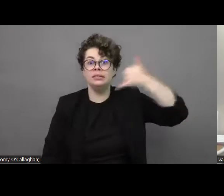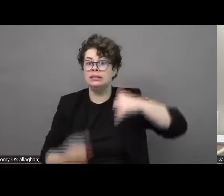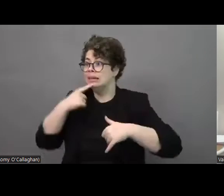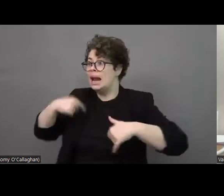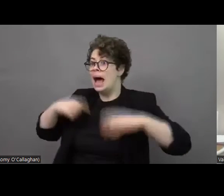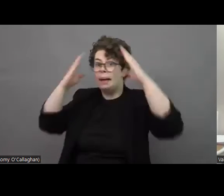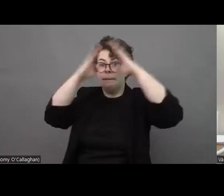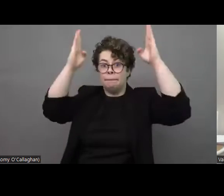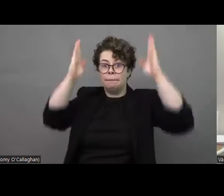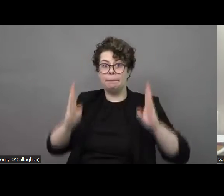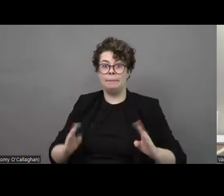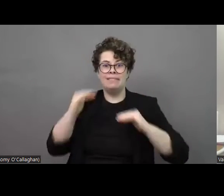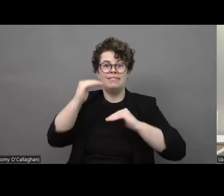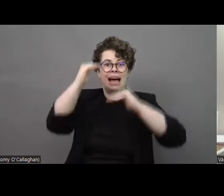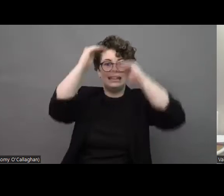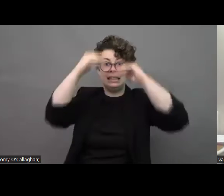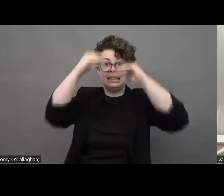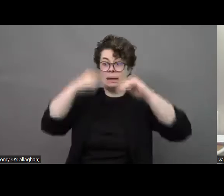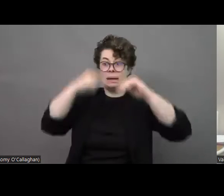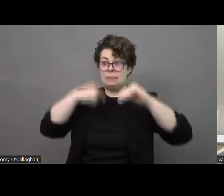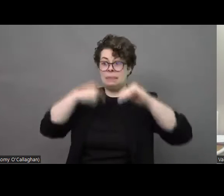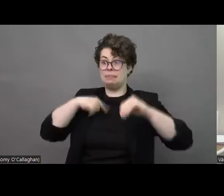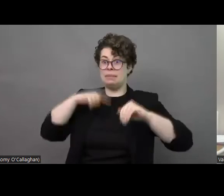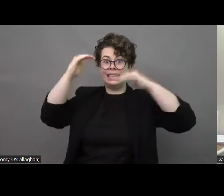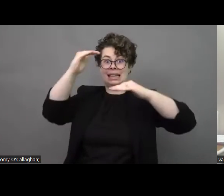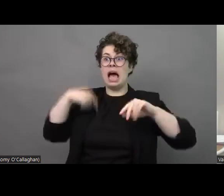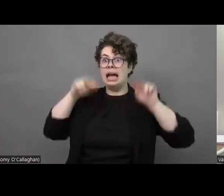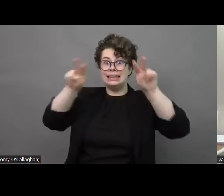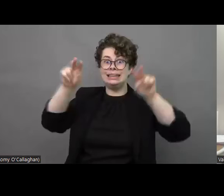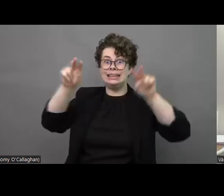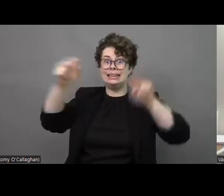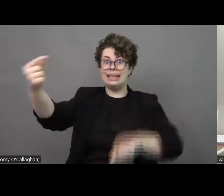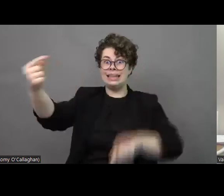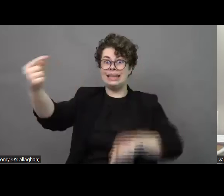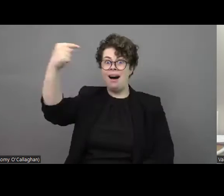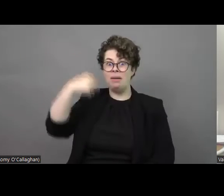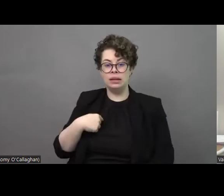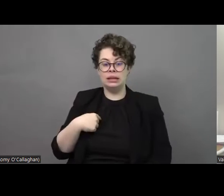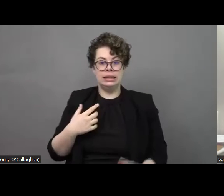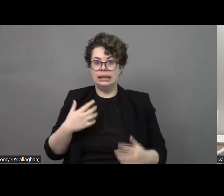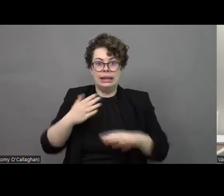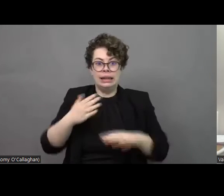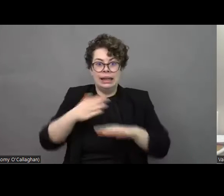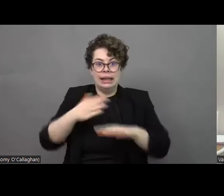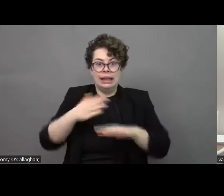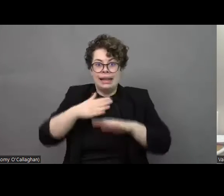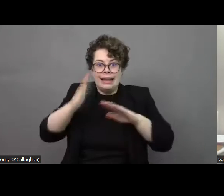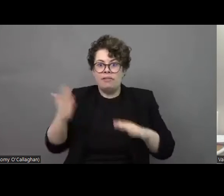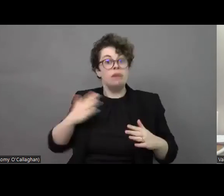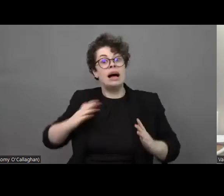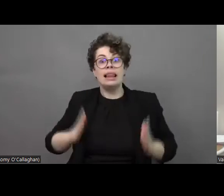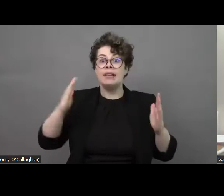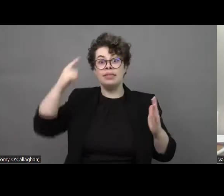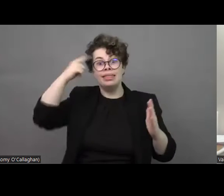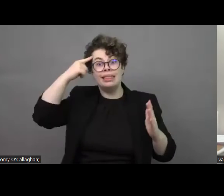16th floor in a high rise residential building. They started bombing again. And we have never had bombing before. No one has ever